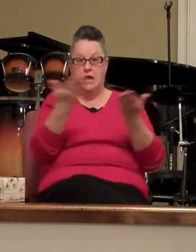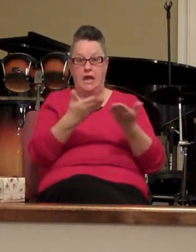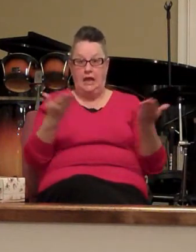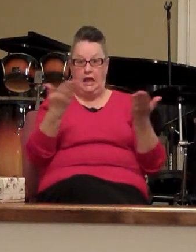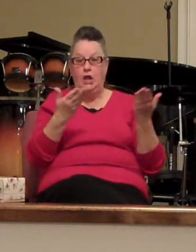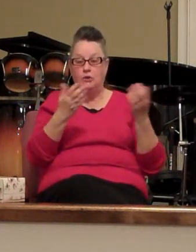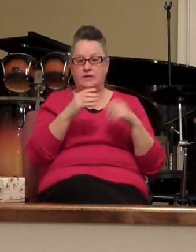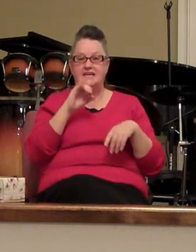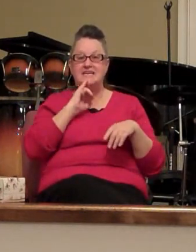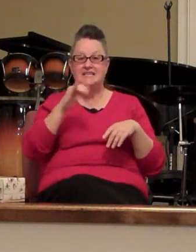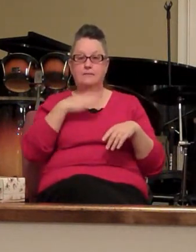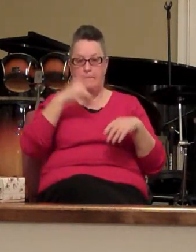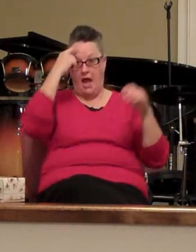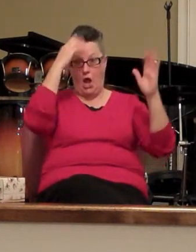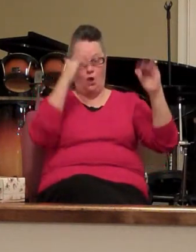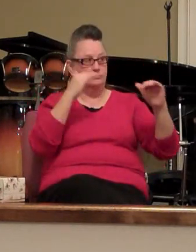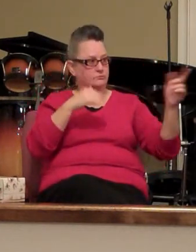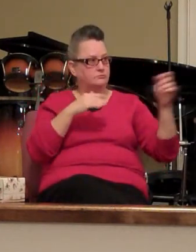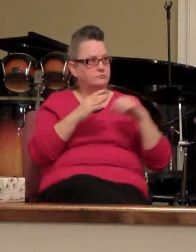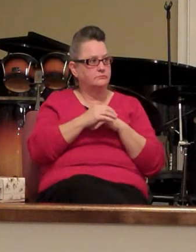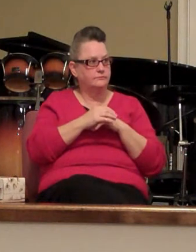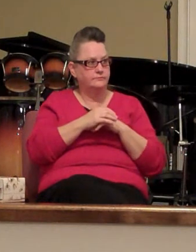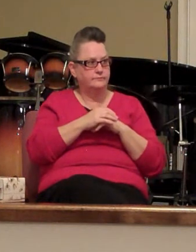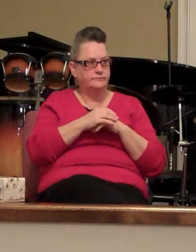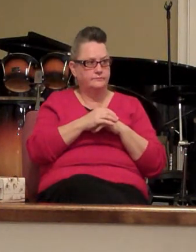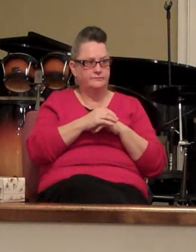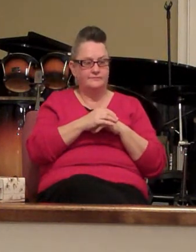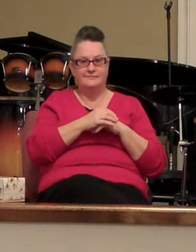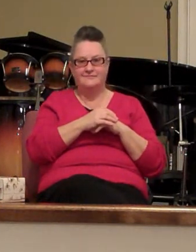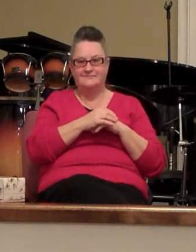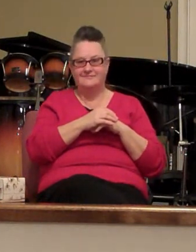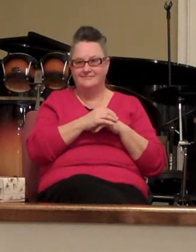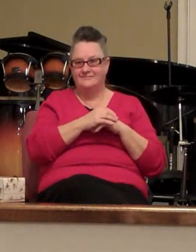is my hope. You ain't my hope to me. You ain't my hope.